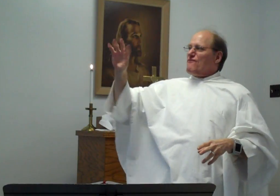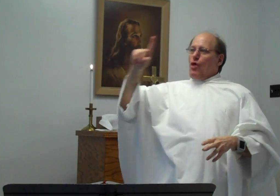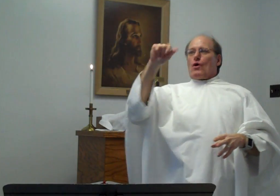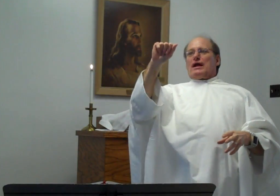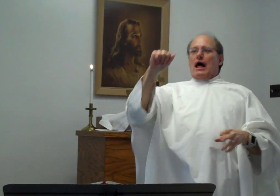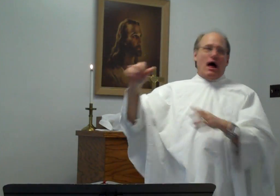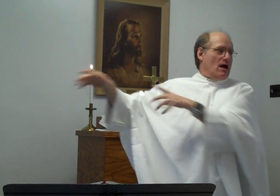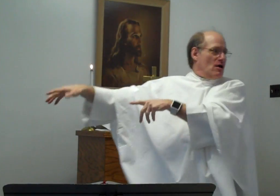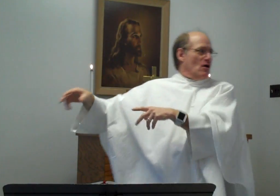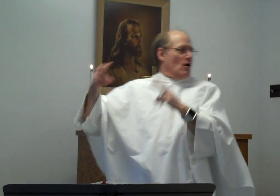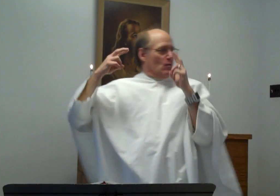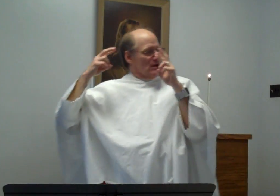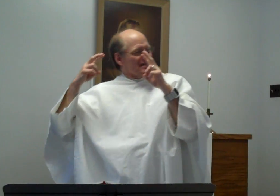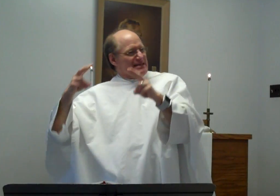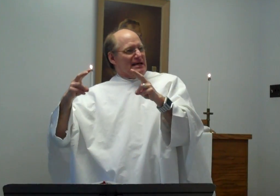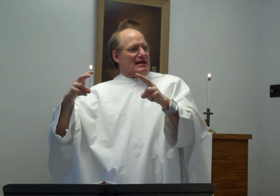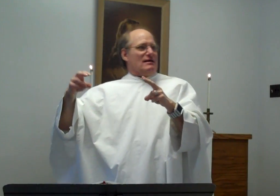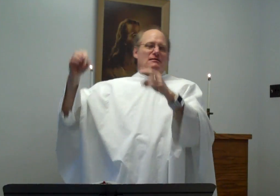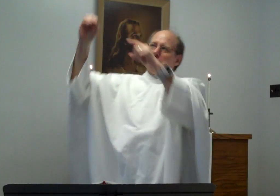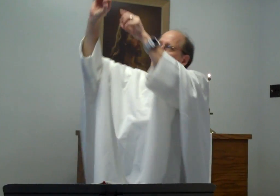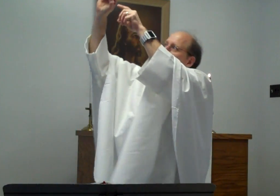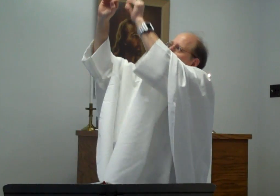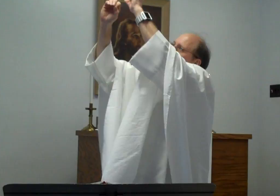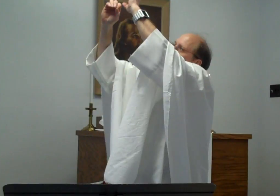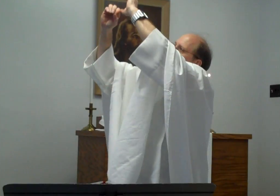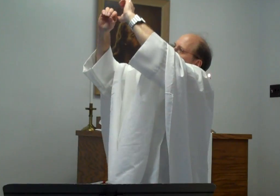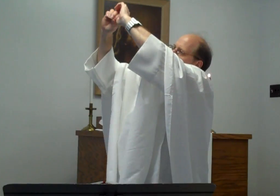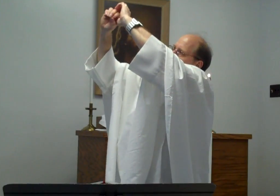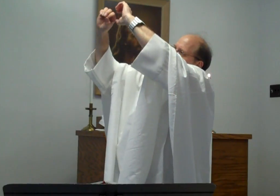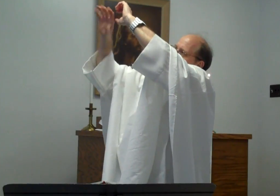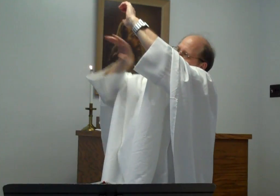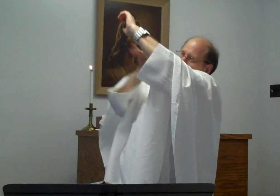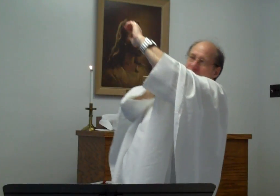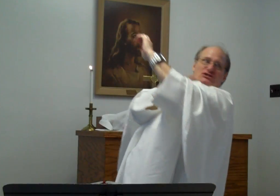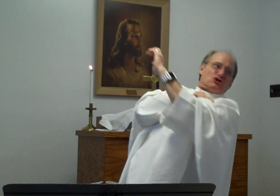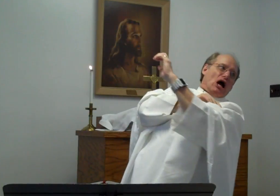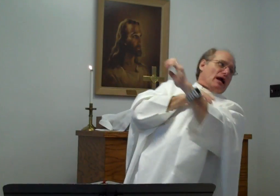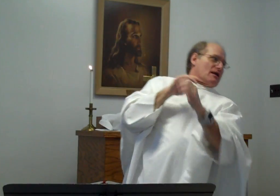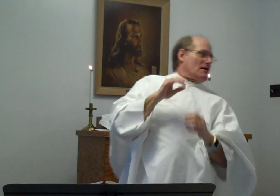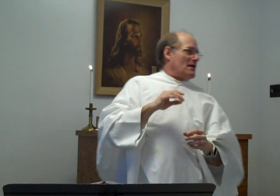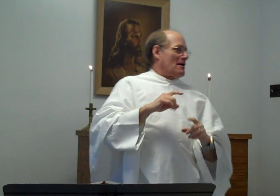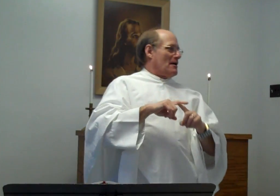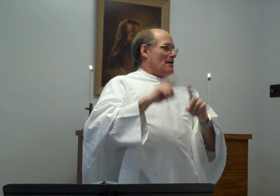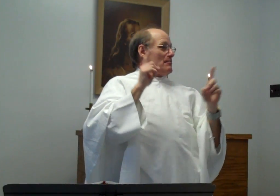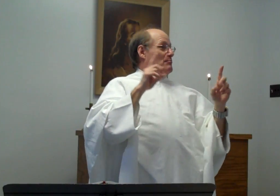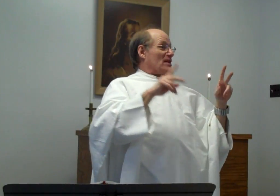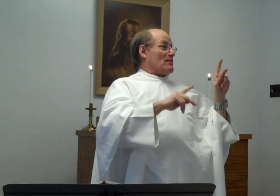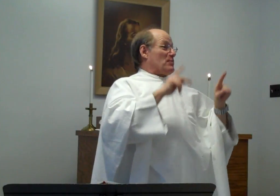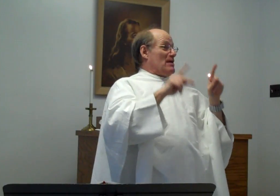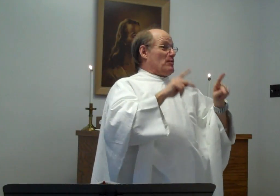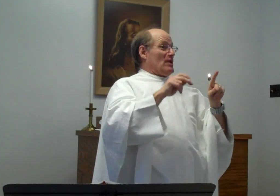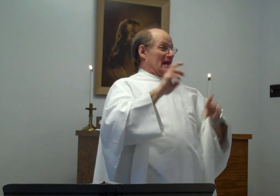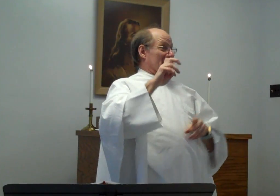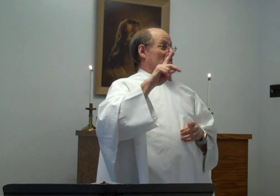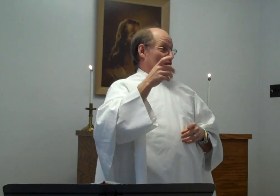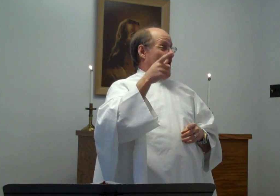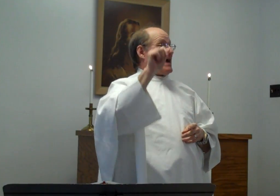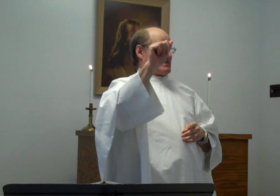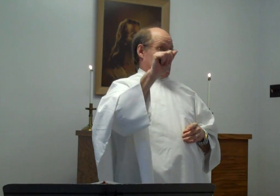Florida will see sunshine. sunshine. But the people in Nebraska